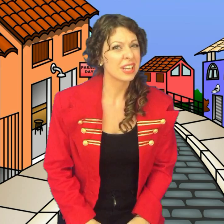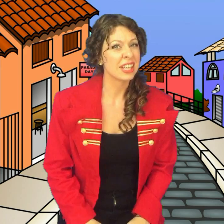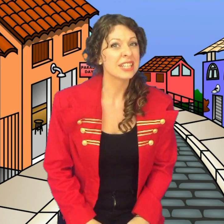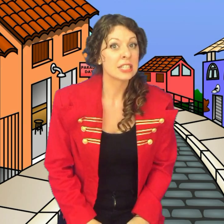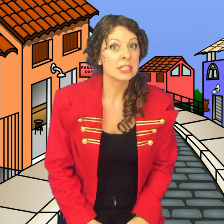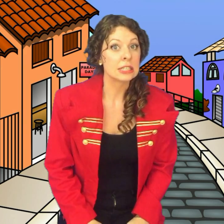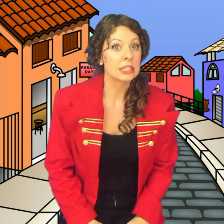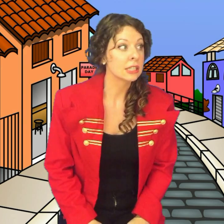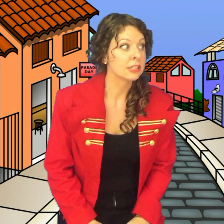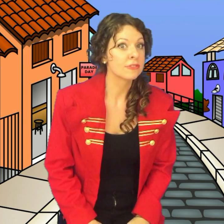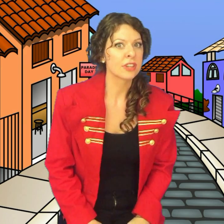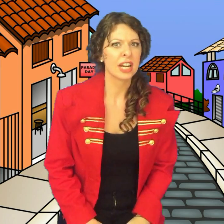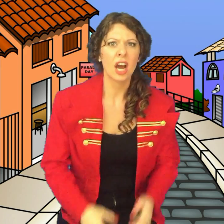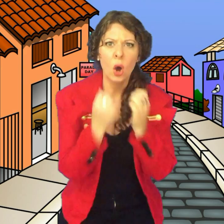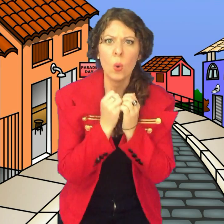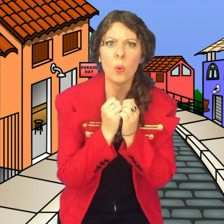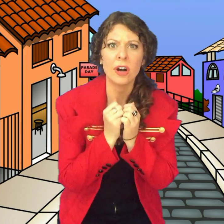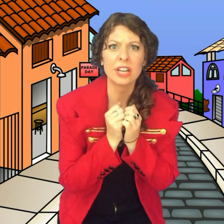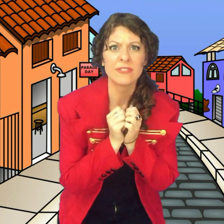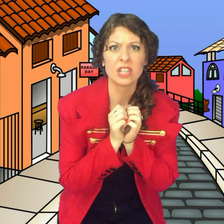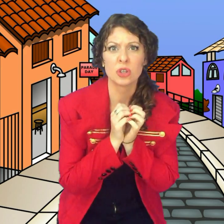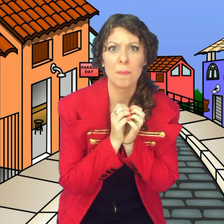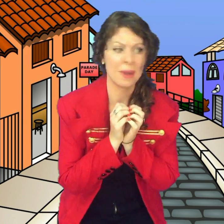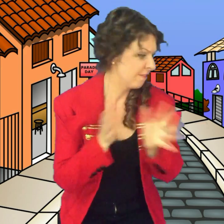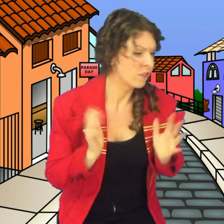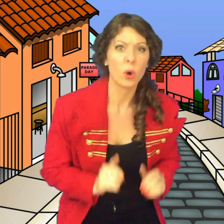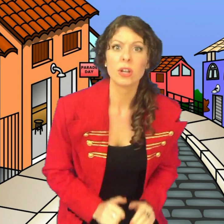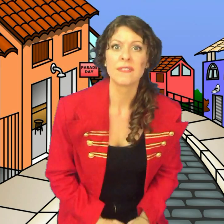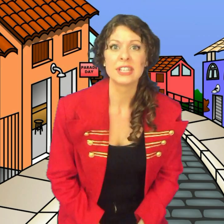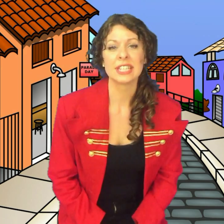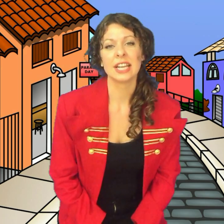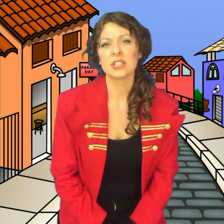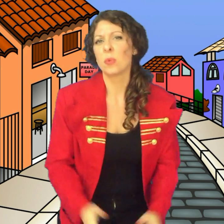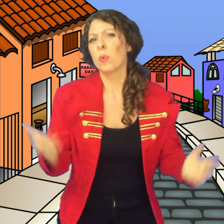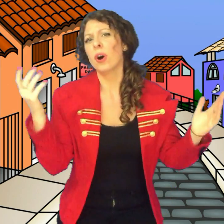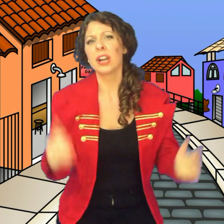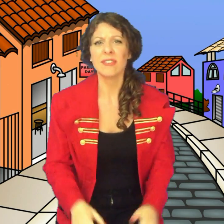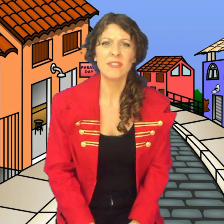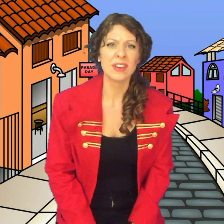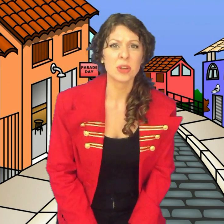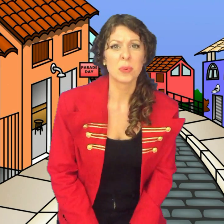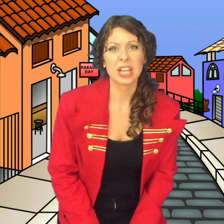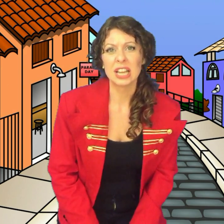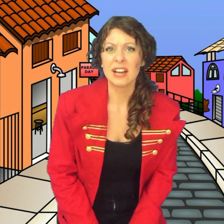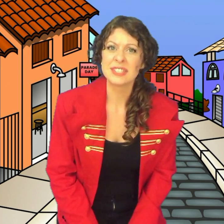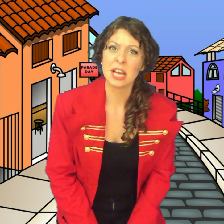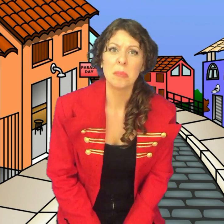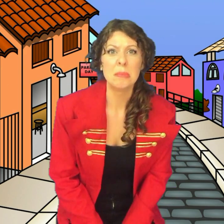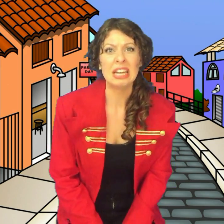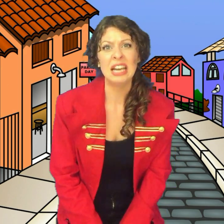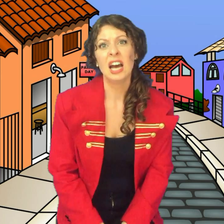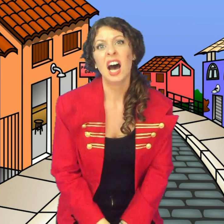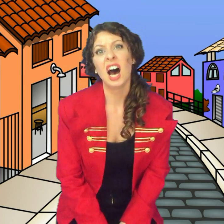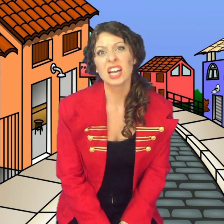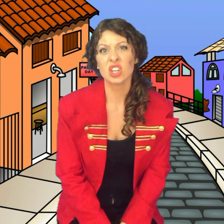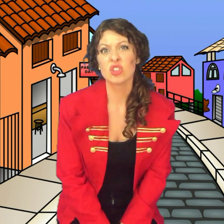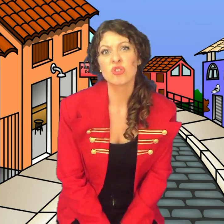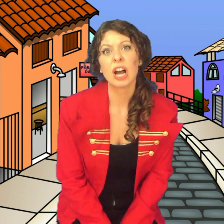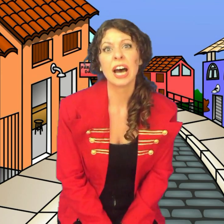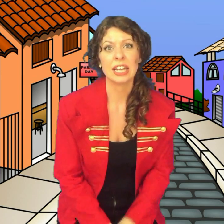is a little afraid What if I trip and fall off the stage And what if everybody laughs at me I could run